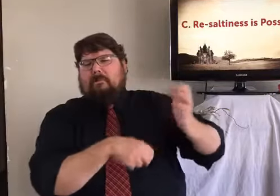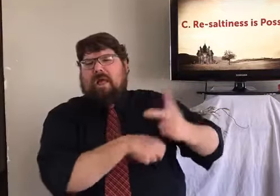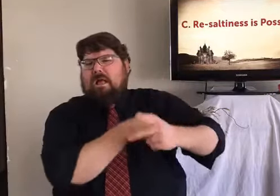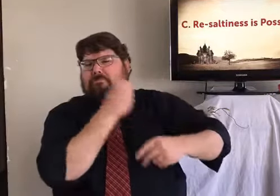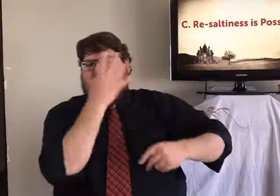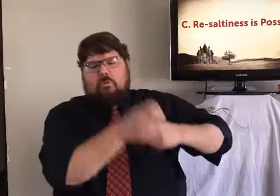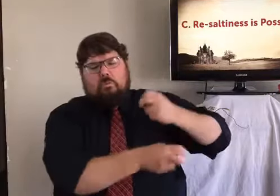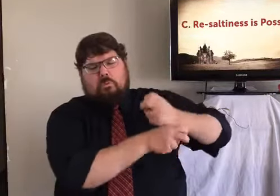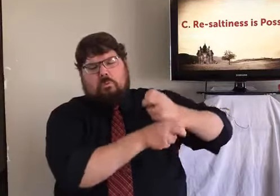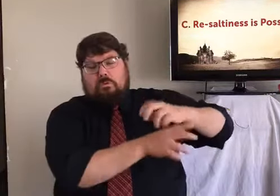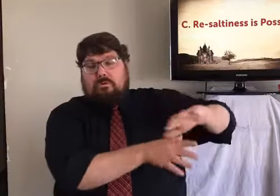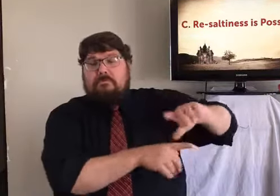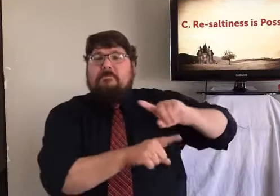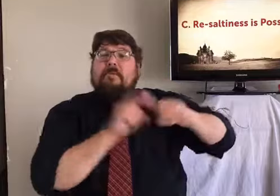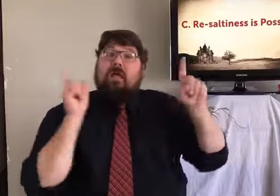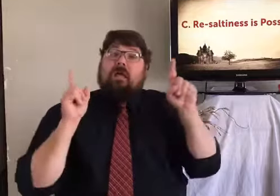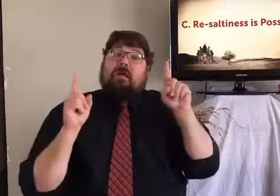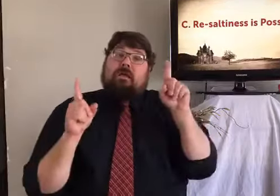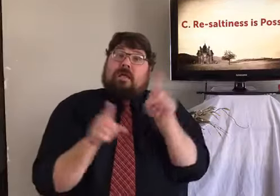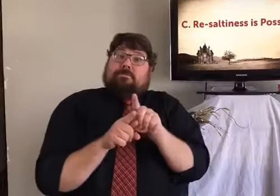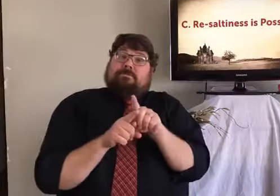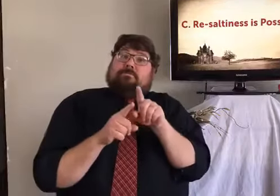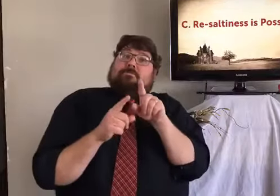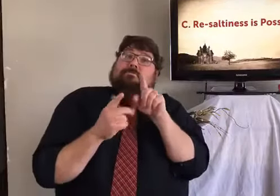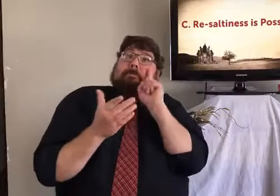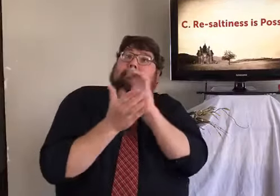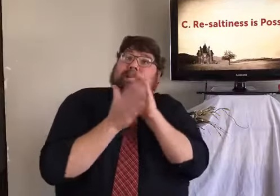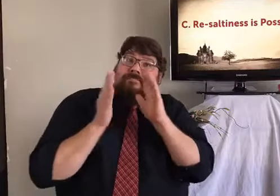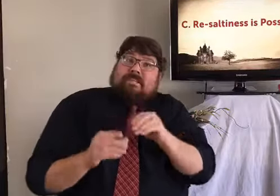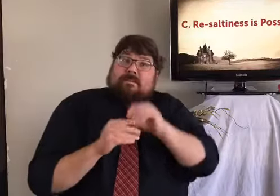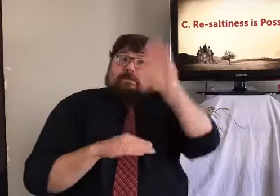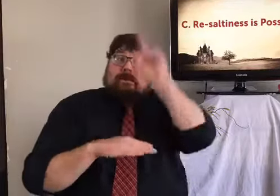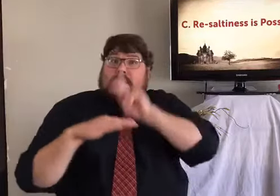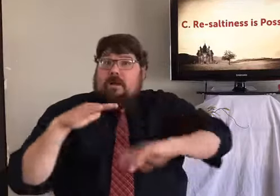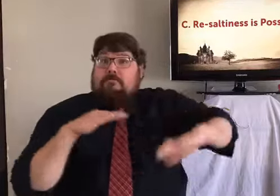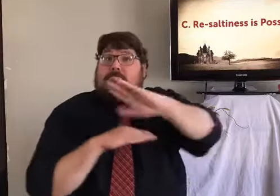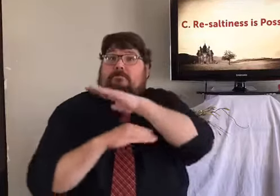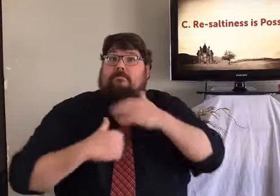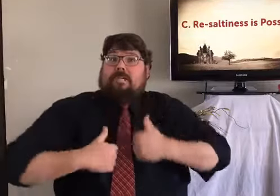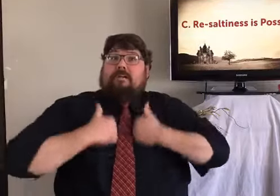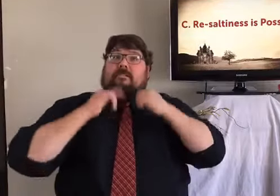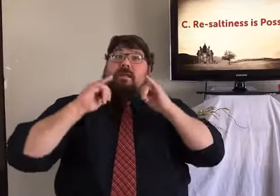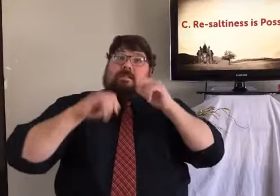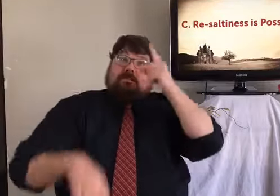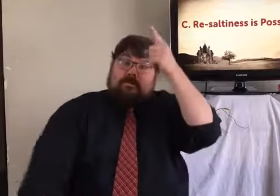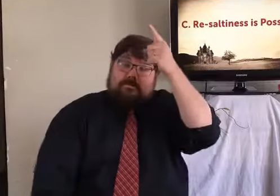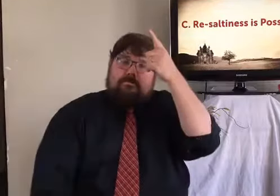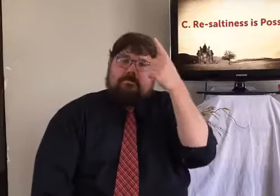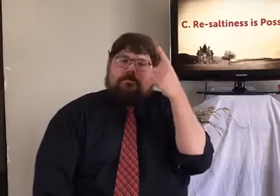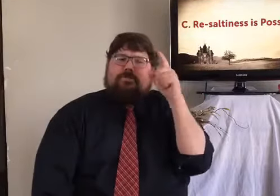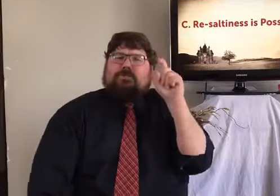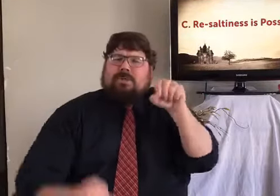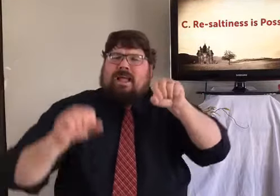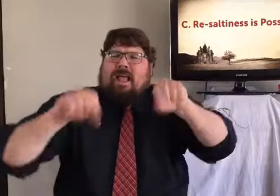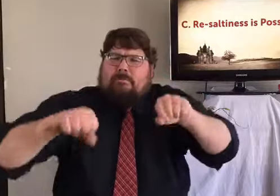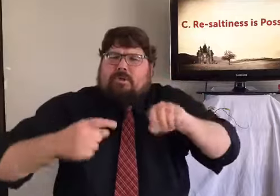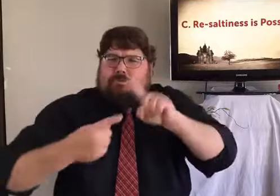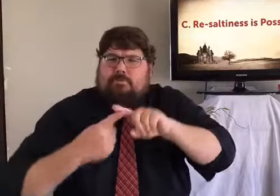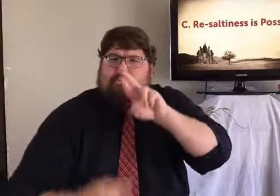possibility that the saltiness can be returned. And that salt can gain its flavor